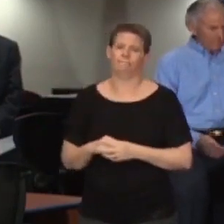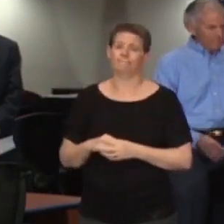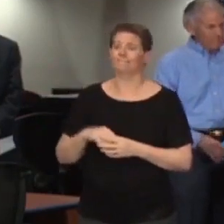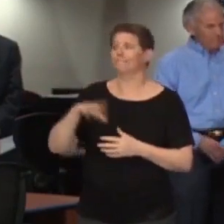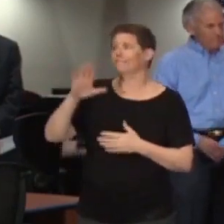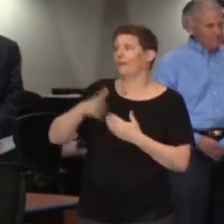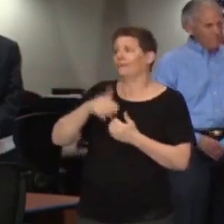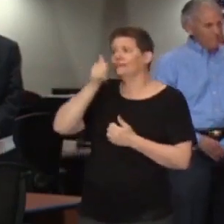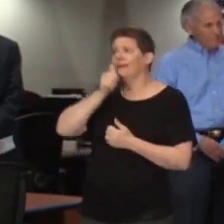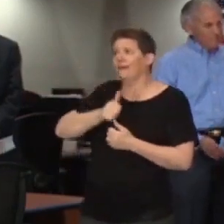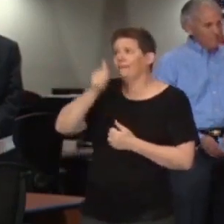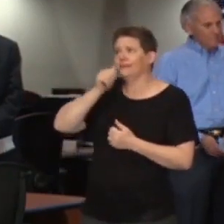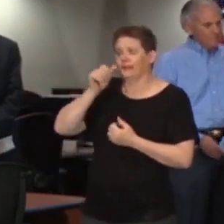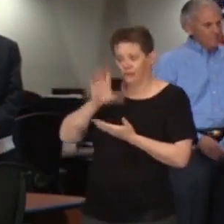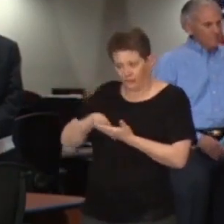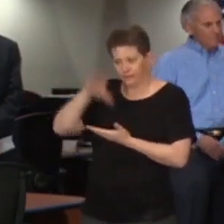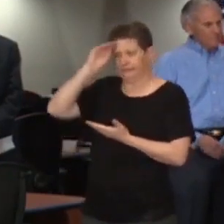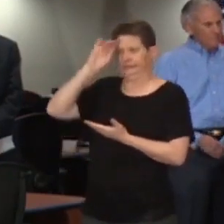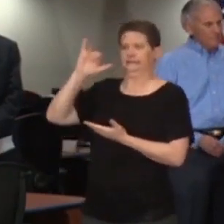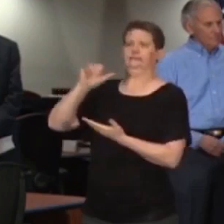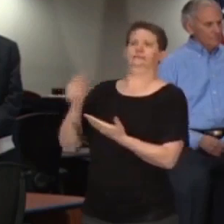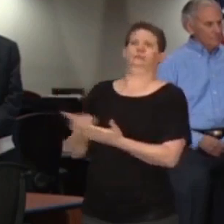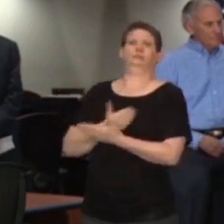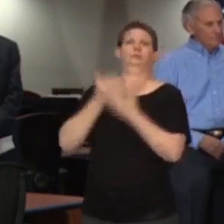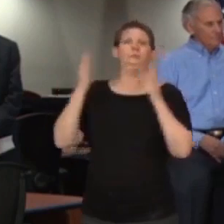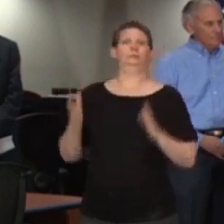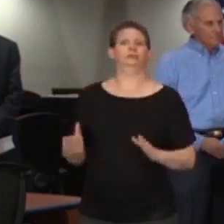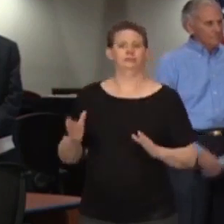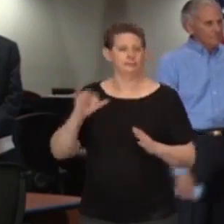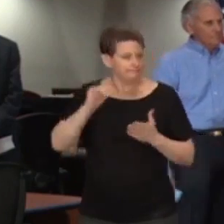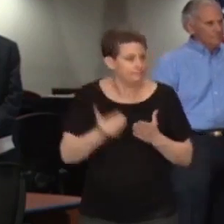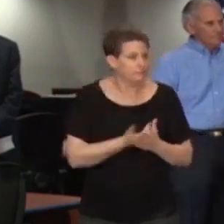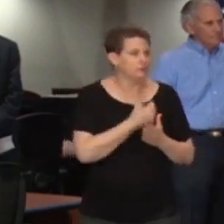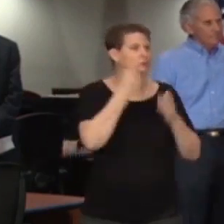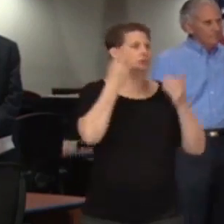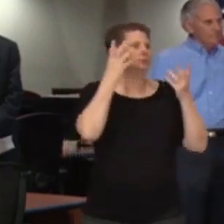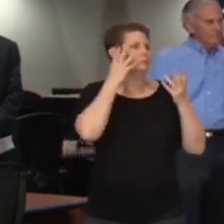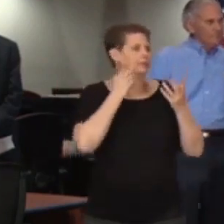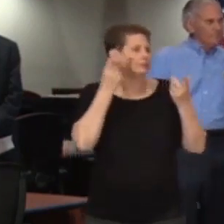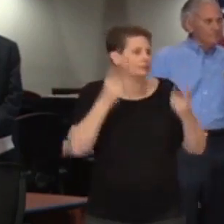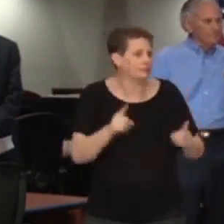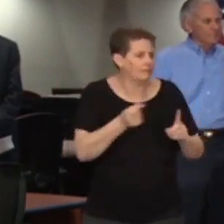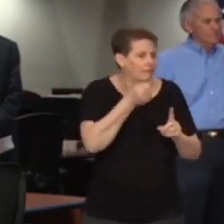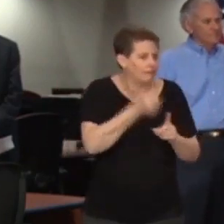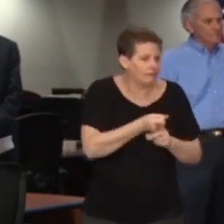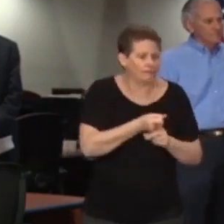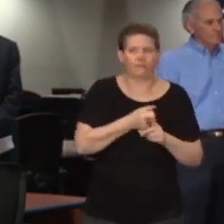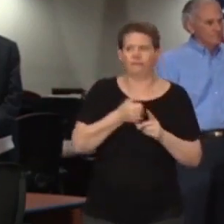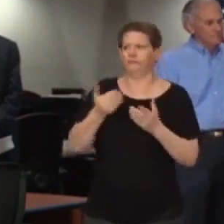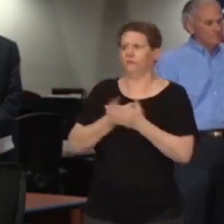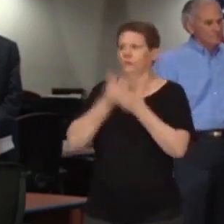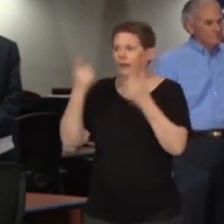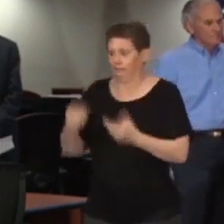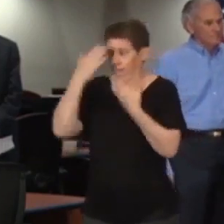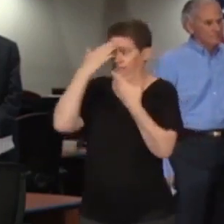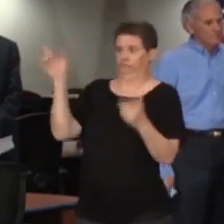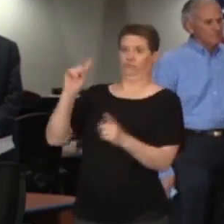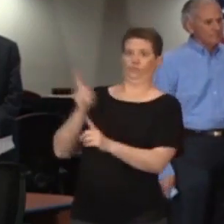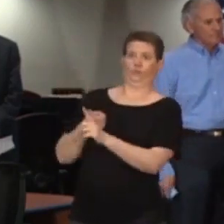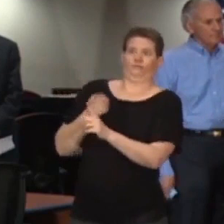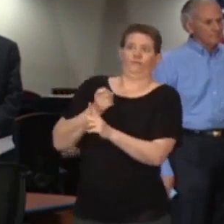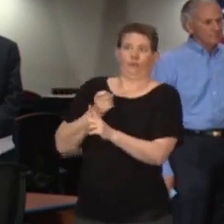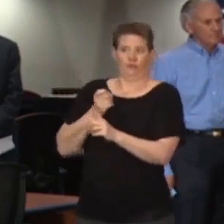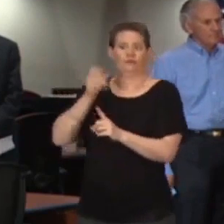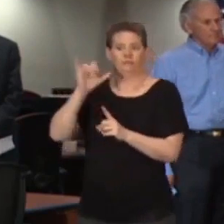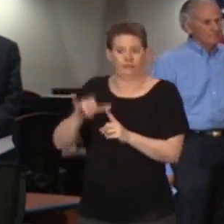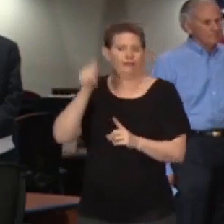case that is the result of an unexpected exposure or an unknown source. And